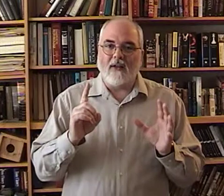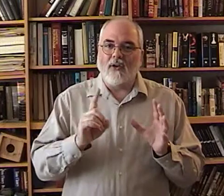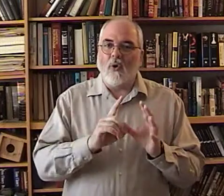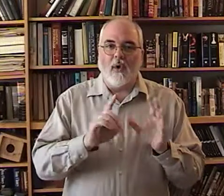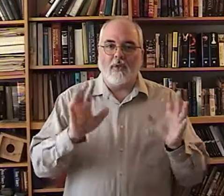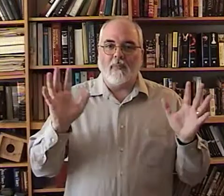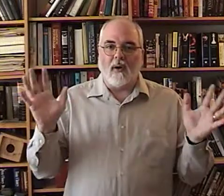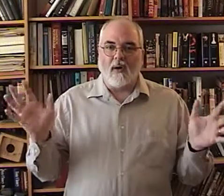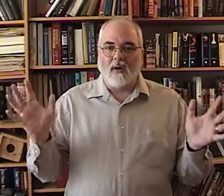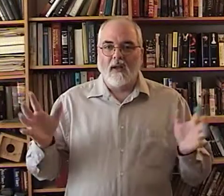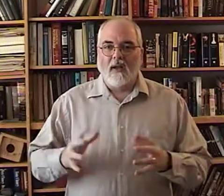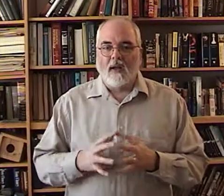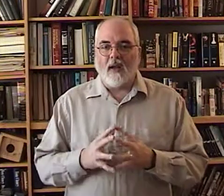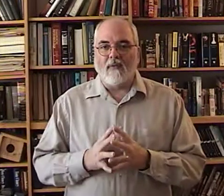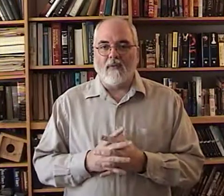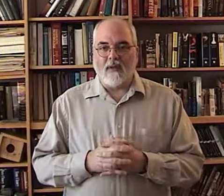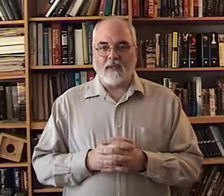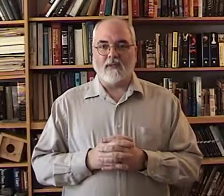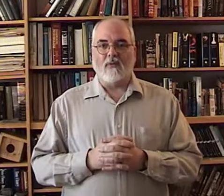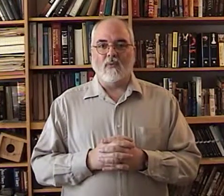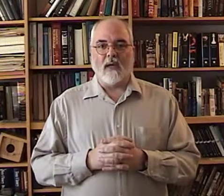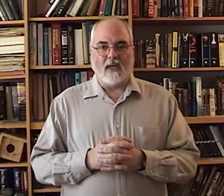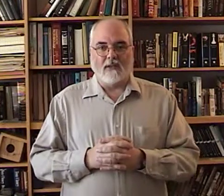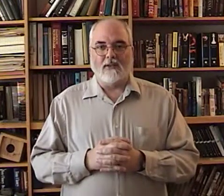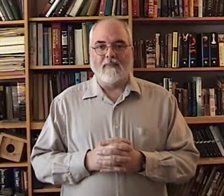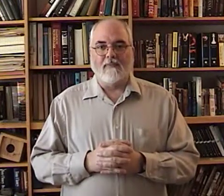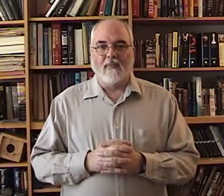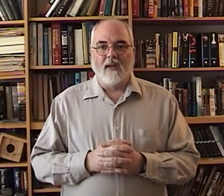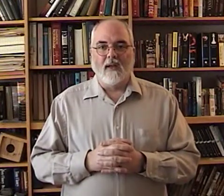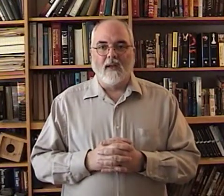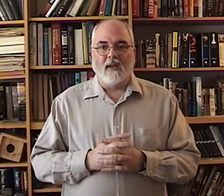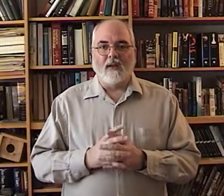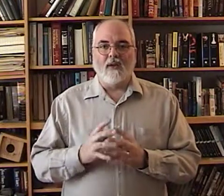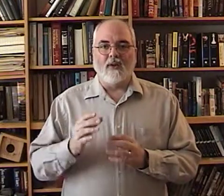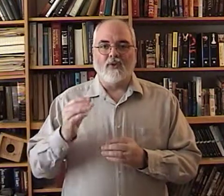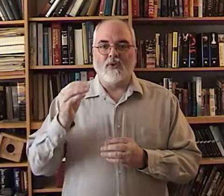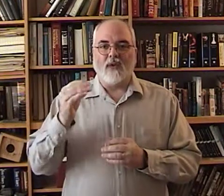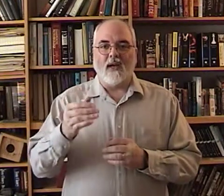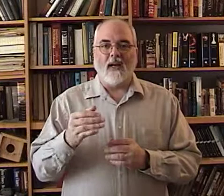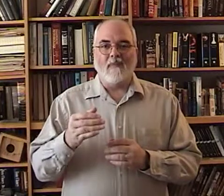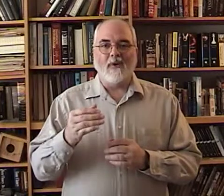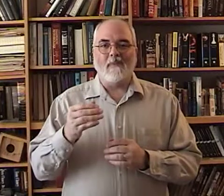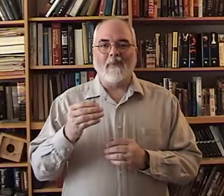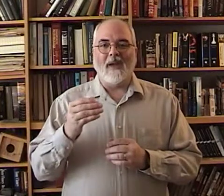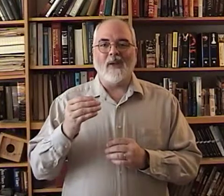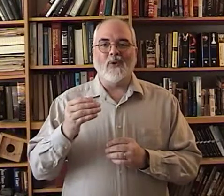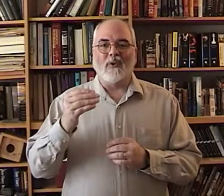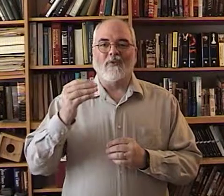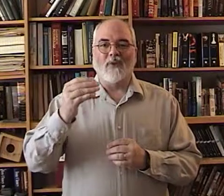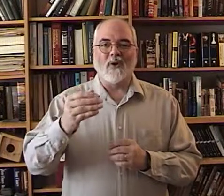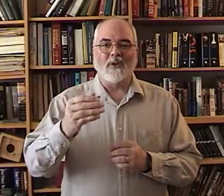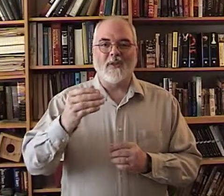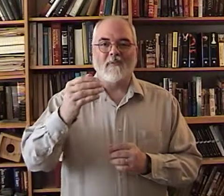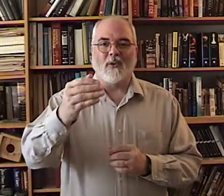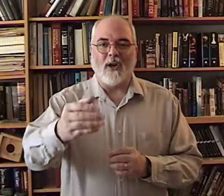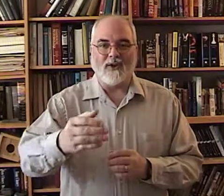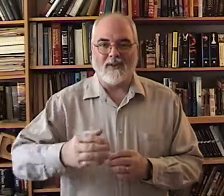no other part of this is it is your time to make your first impression